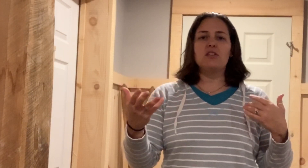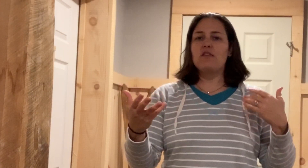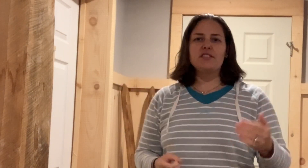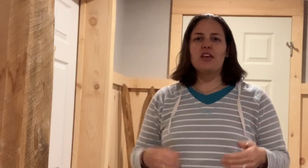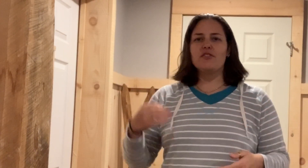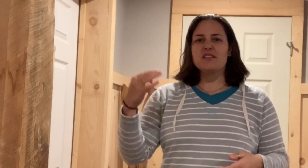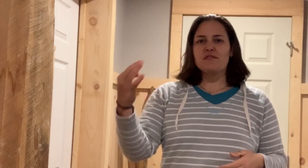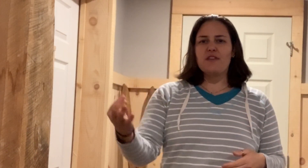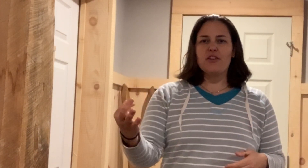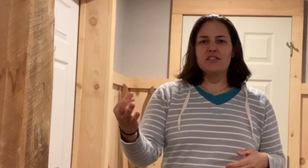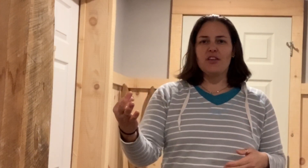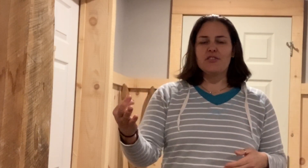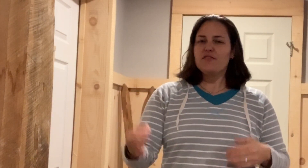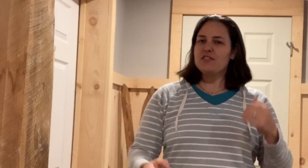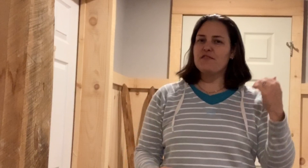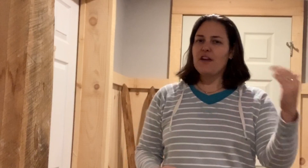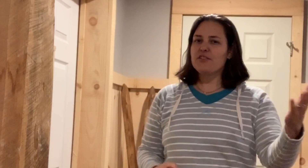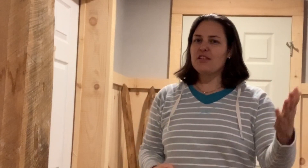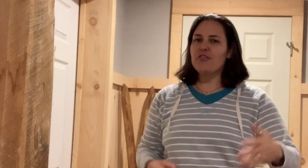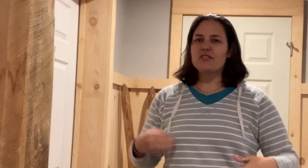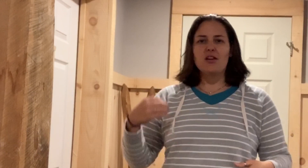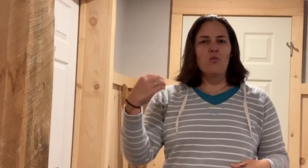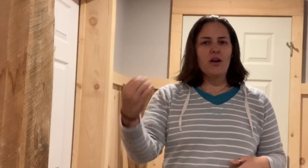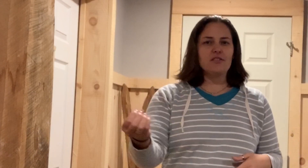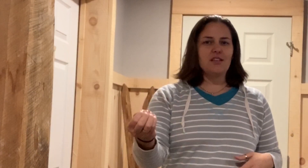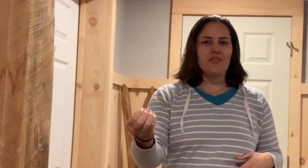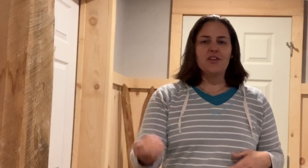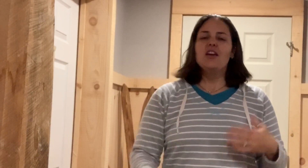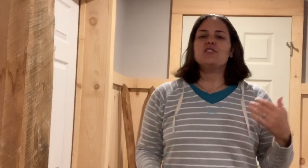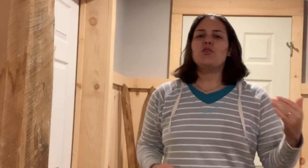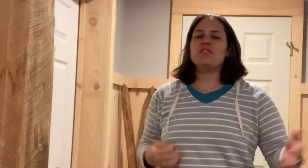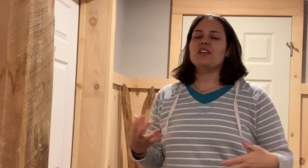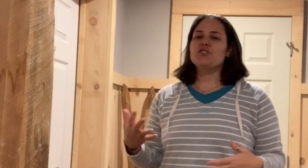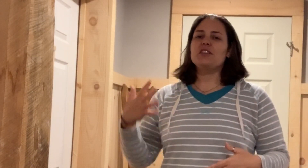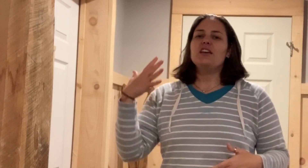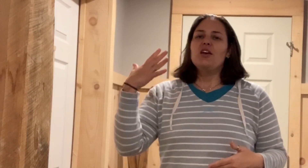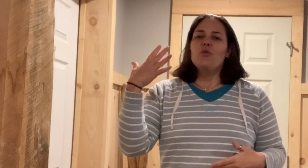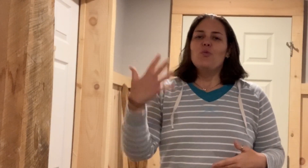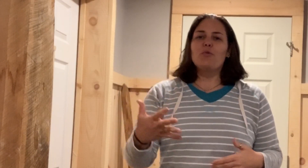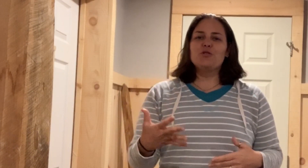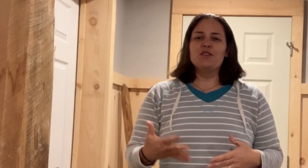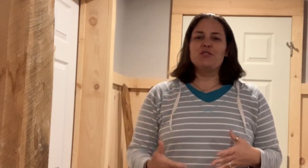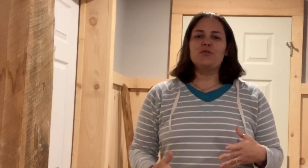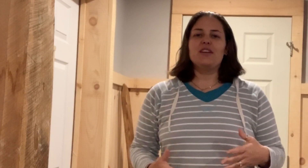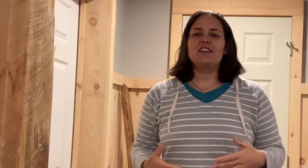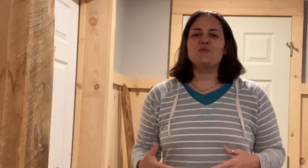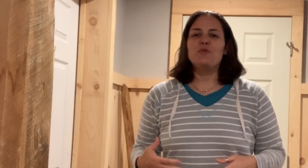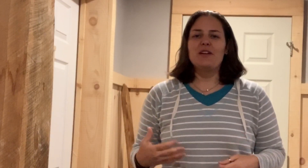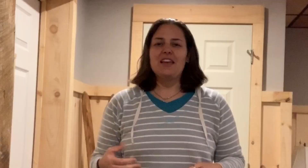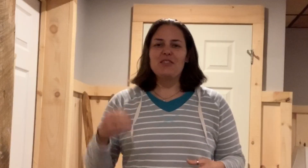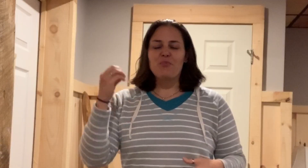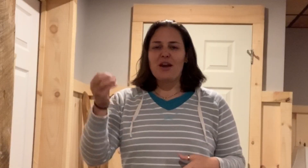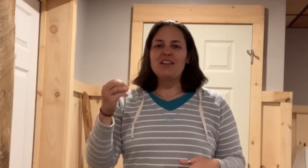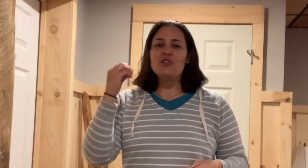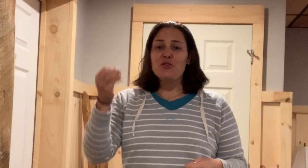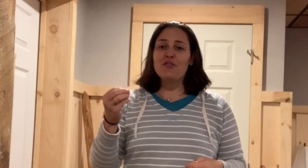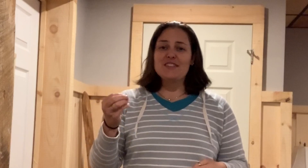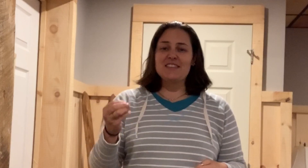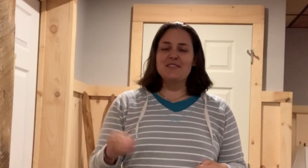together, it doesn't fire together. It doesn't fire together. It's not wired together. So essentially what we're trying to do is we want to get the brain, the nervous system.